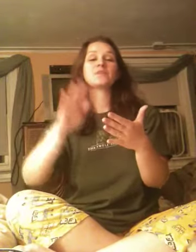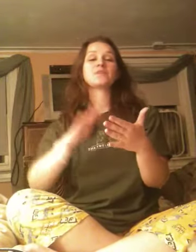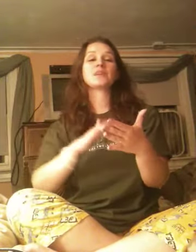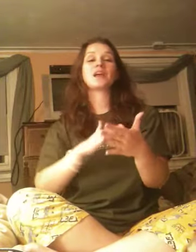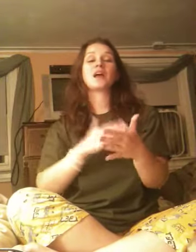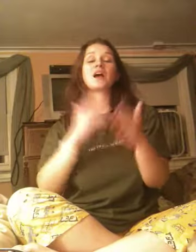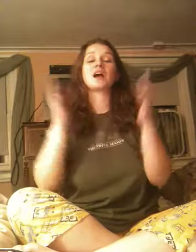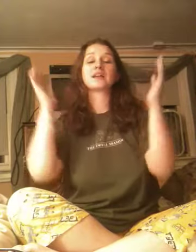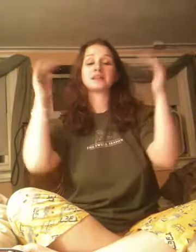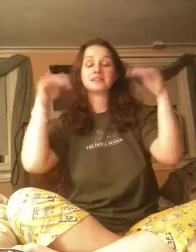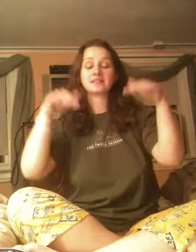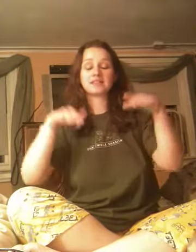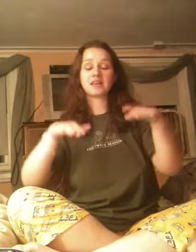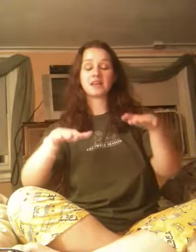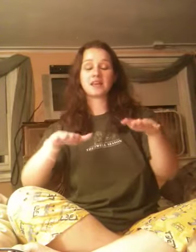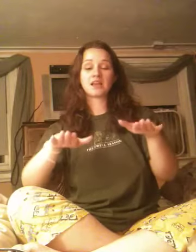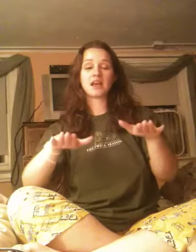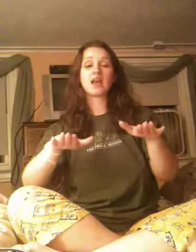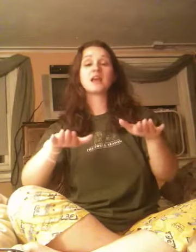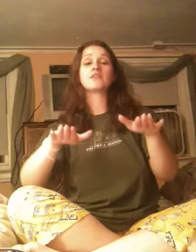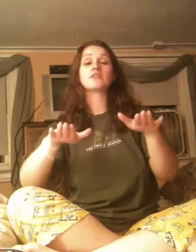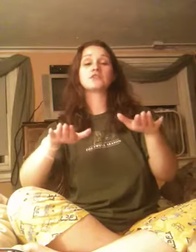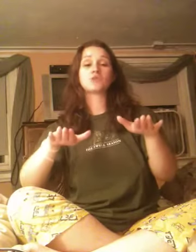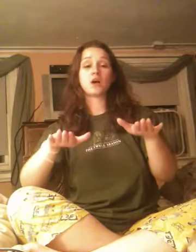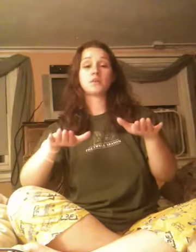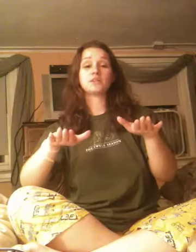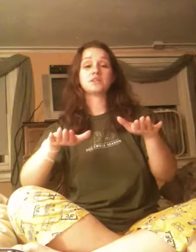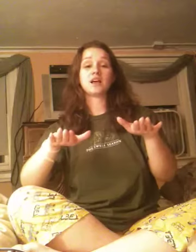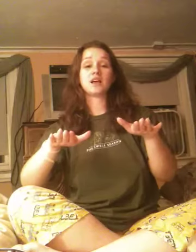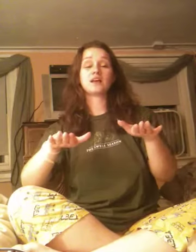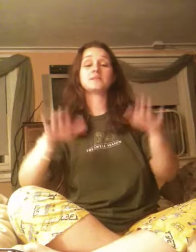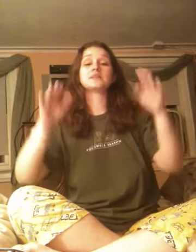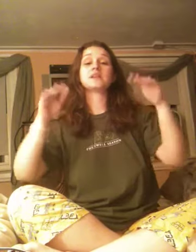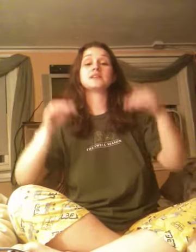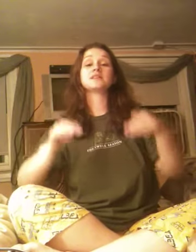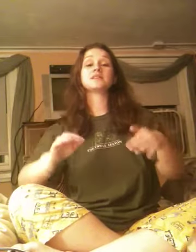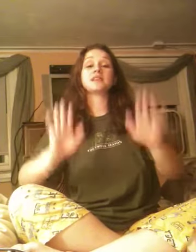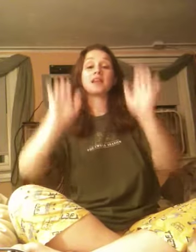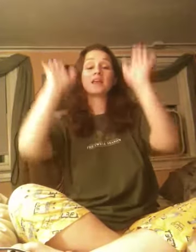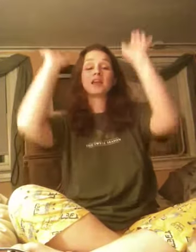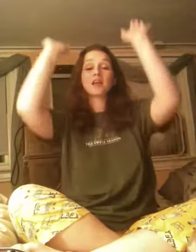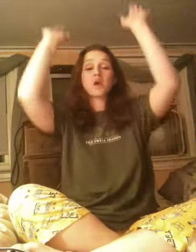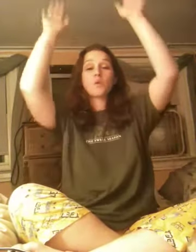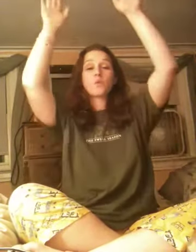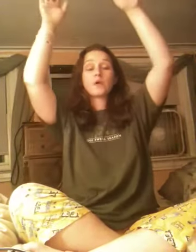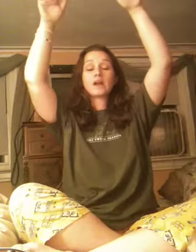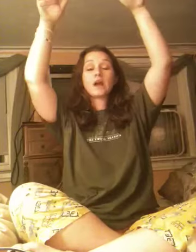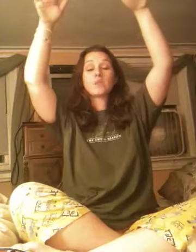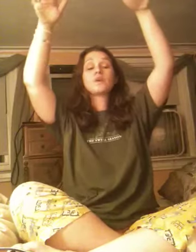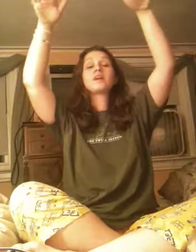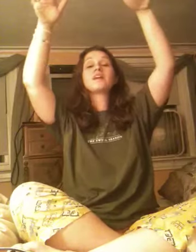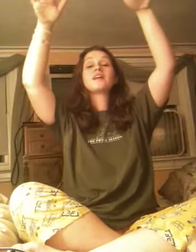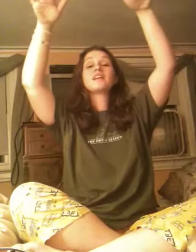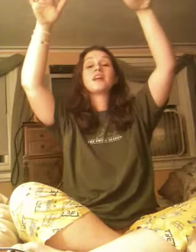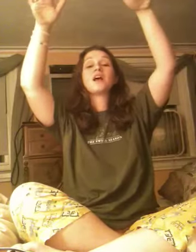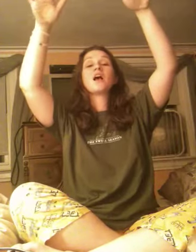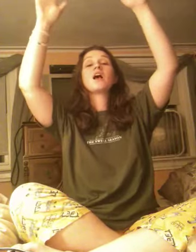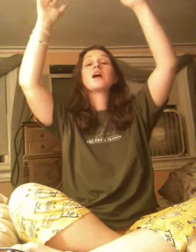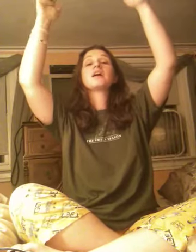I can sing in the troubled times, sing when I win. I